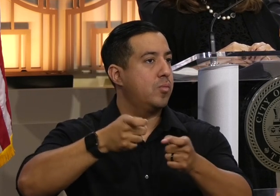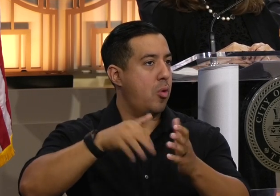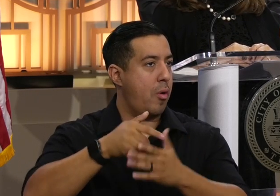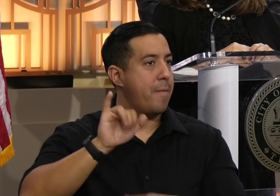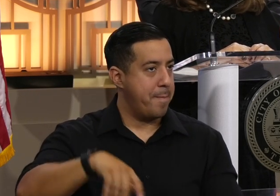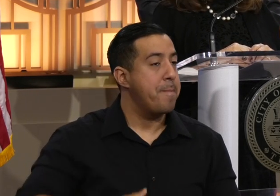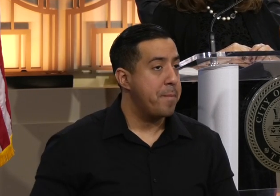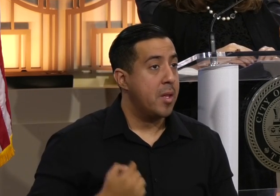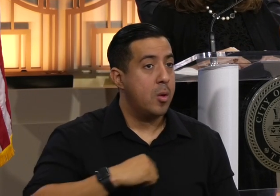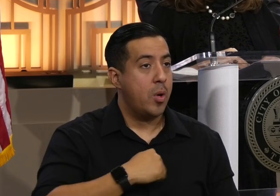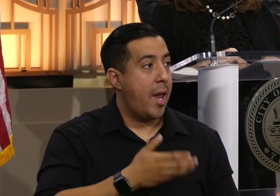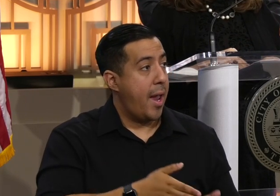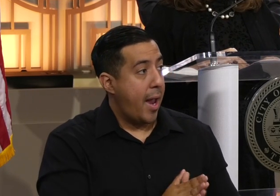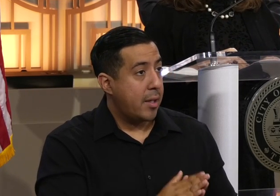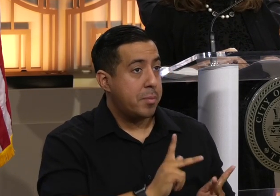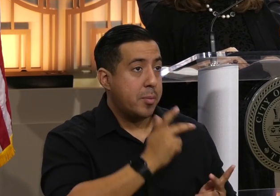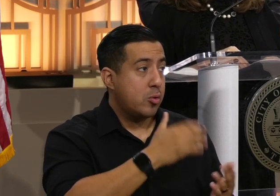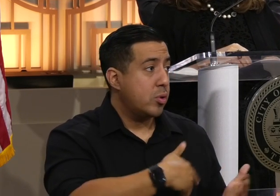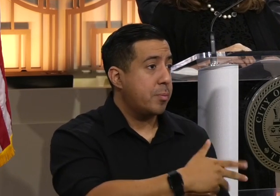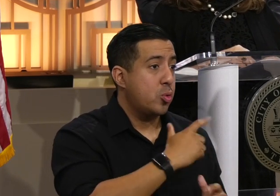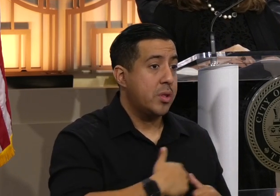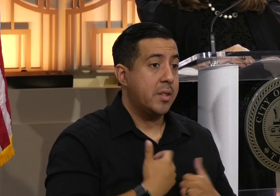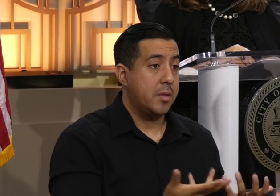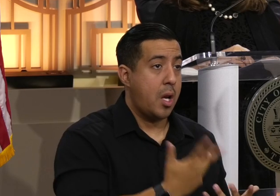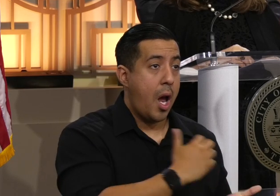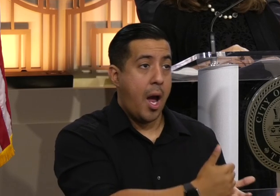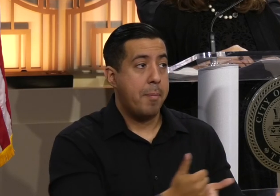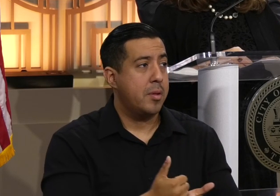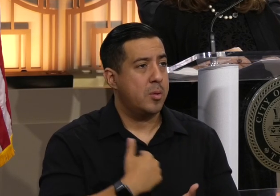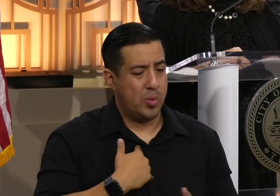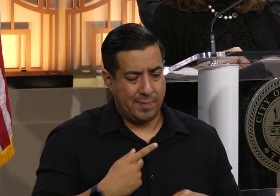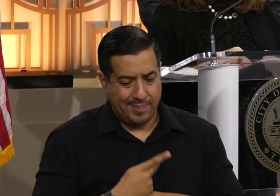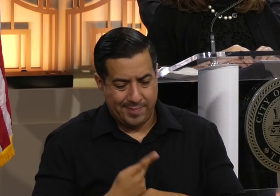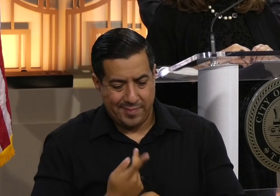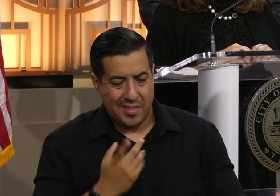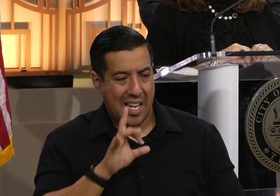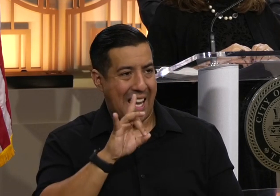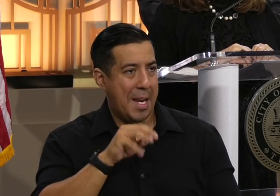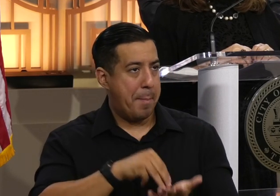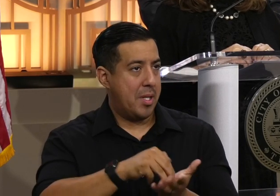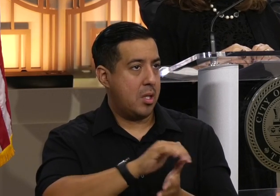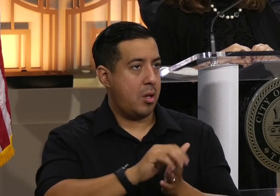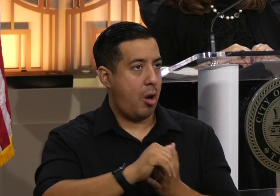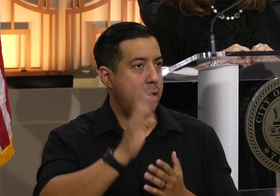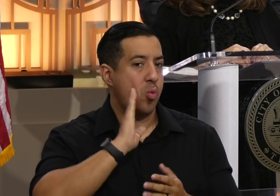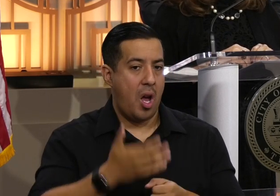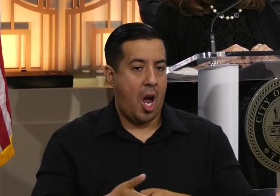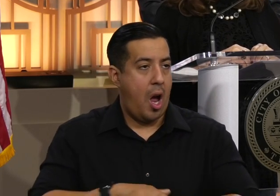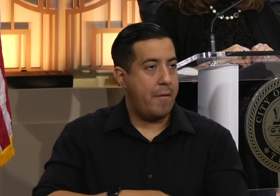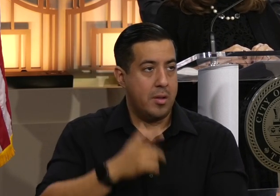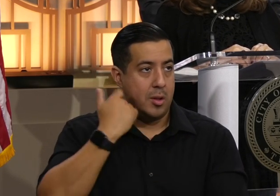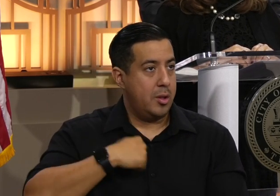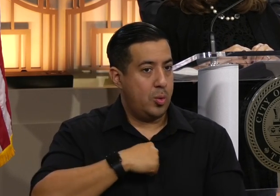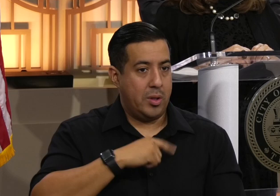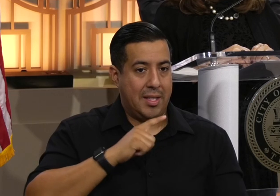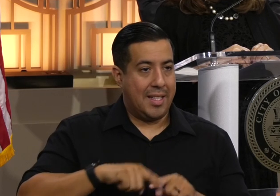new Afghan neighbors. We calculated that the need would be about $8 million to cover costs that were not eligible